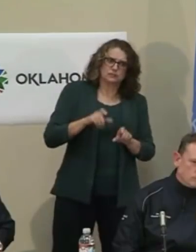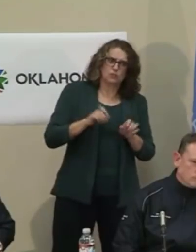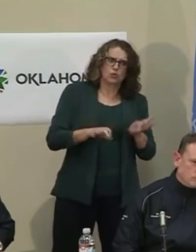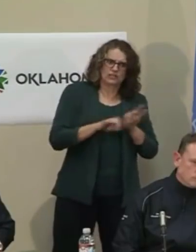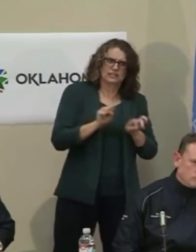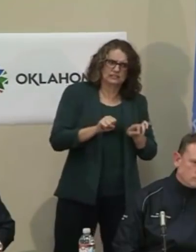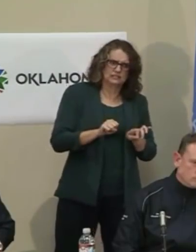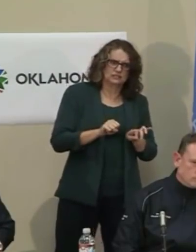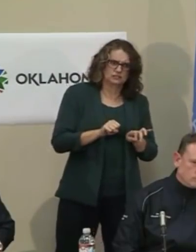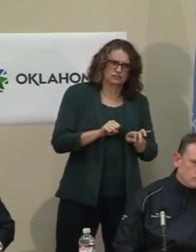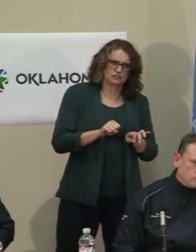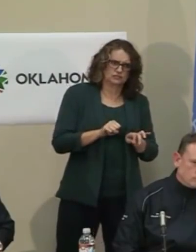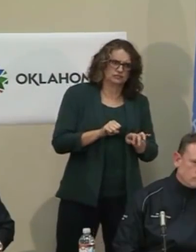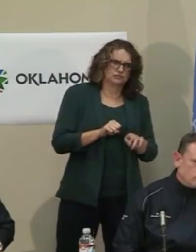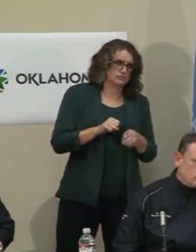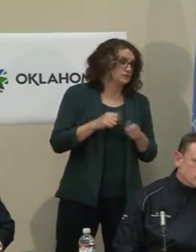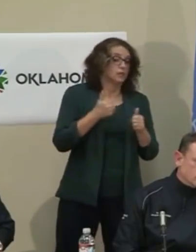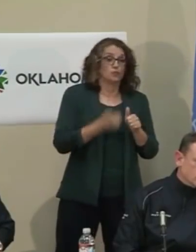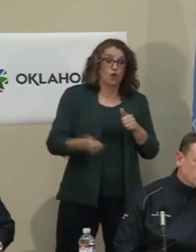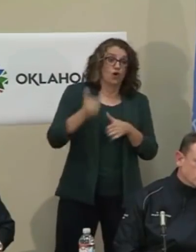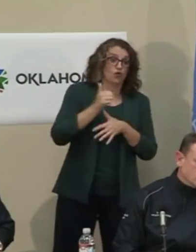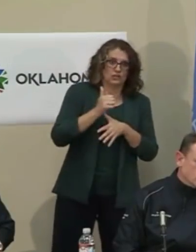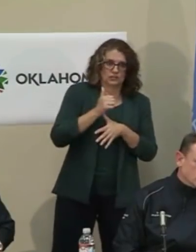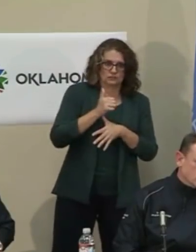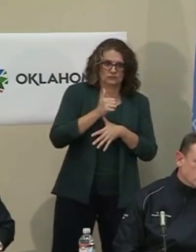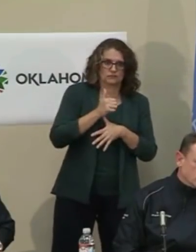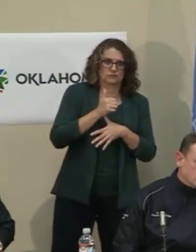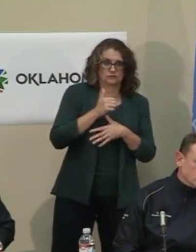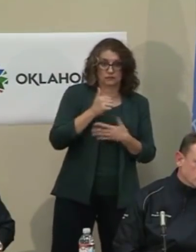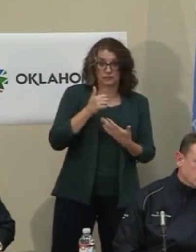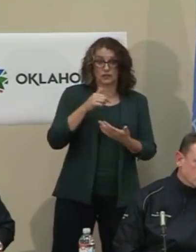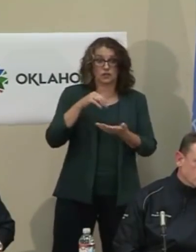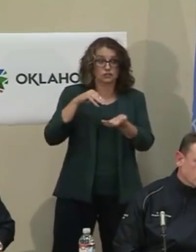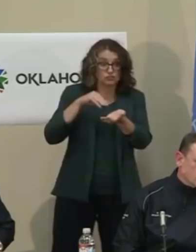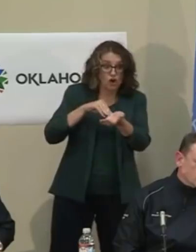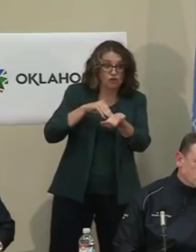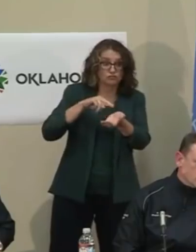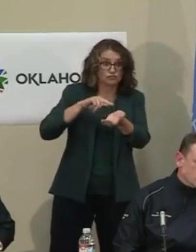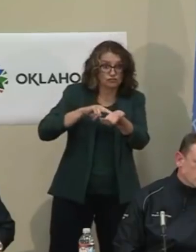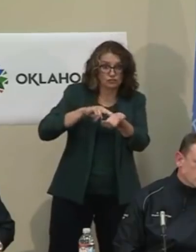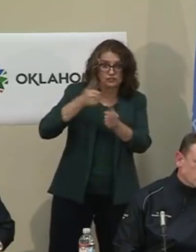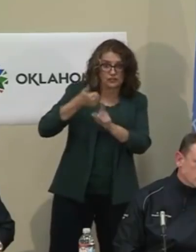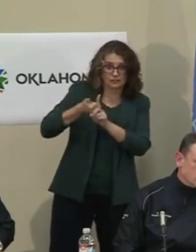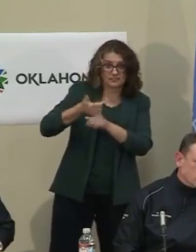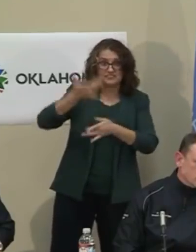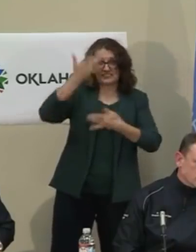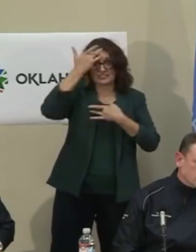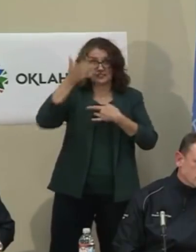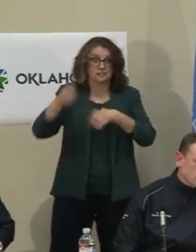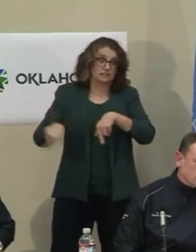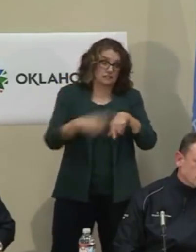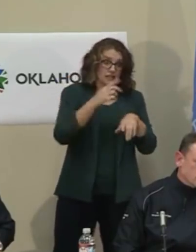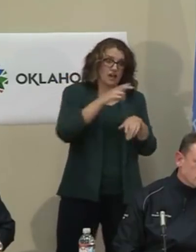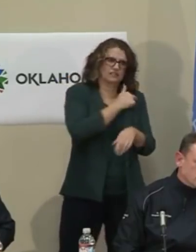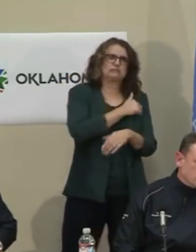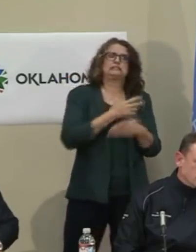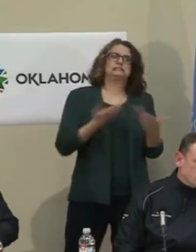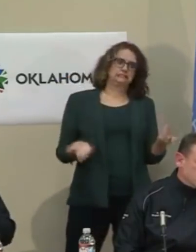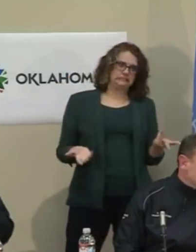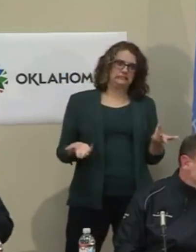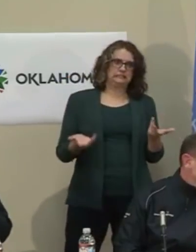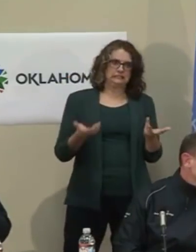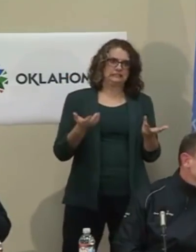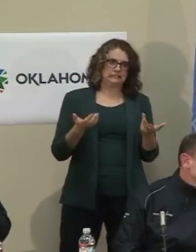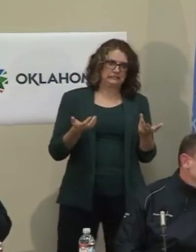care workers, those that are hospitalized. And the reason for that is, as we have patients that have pending